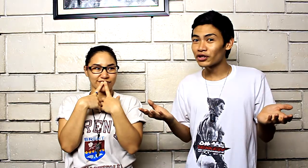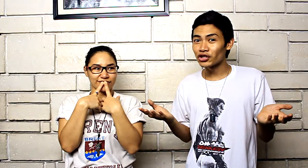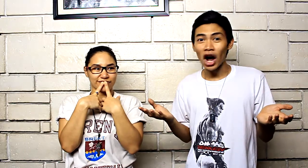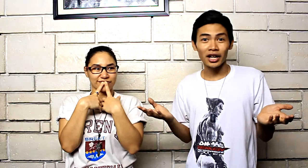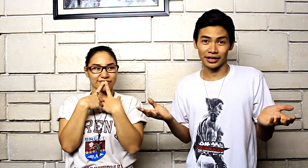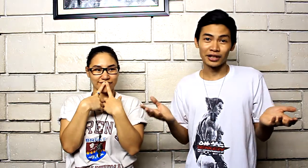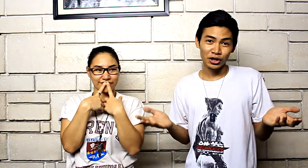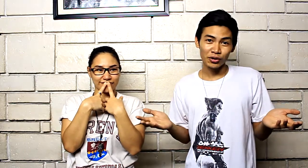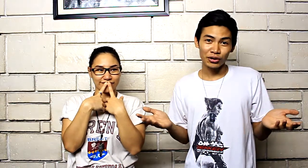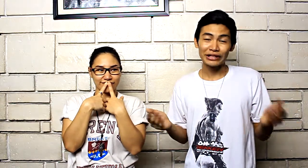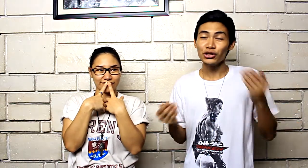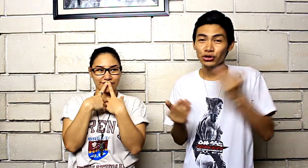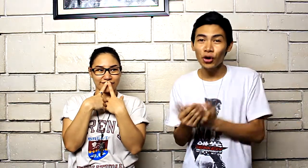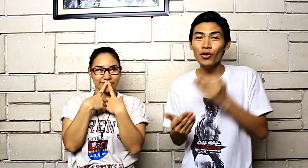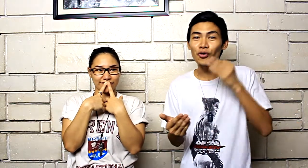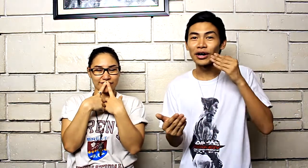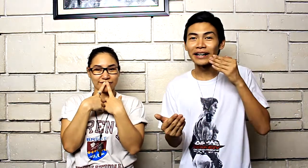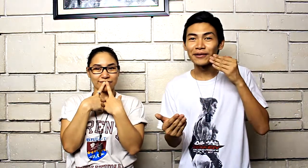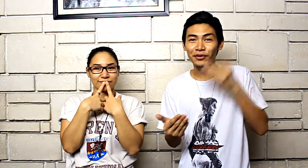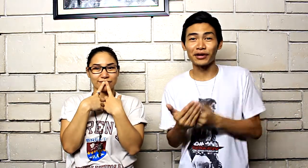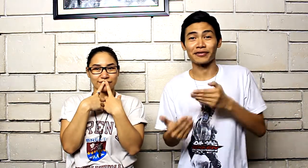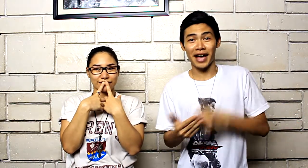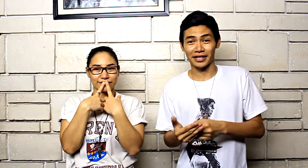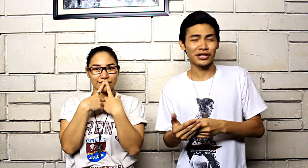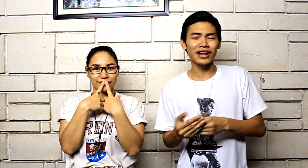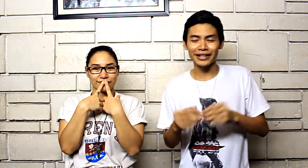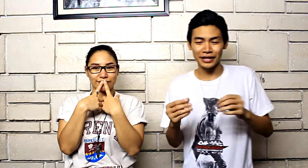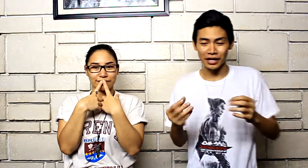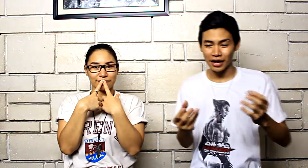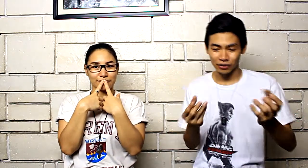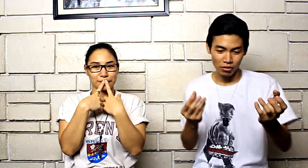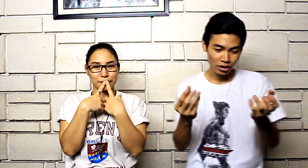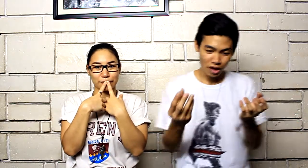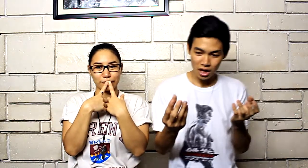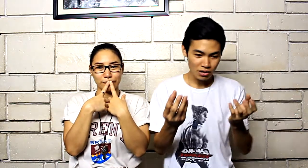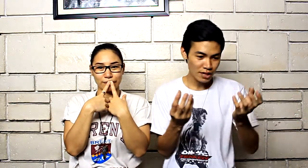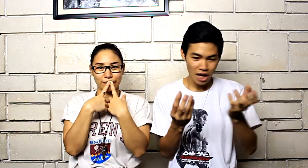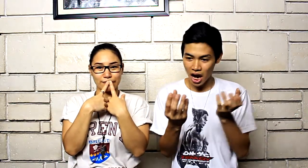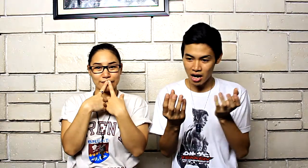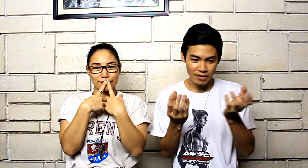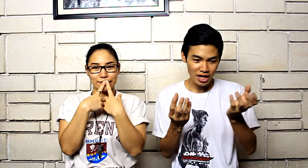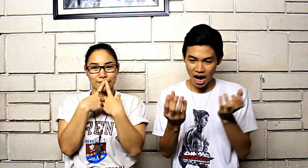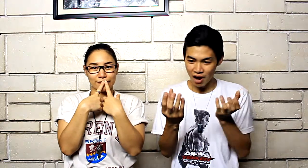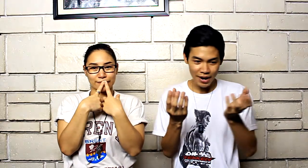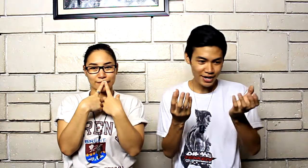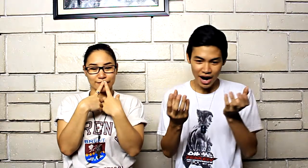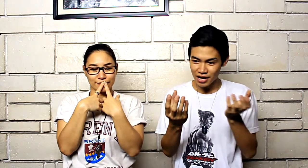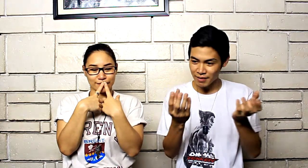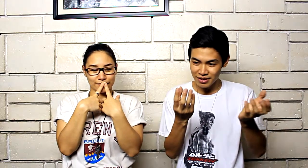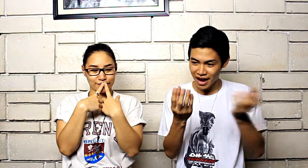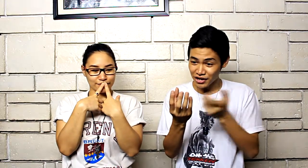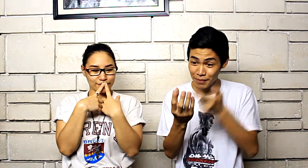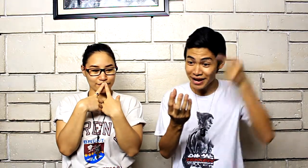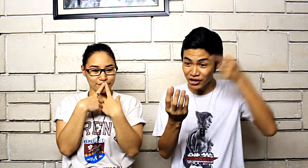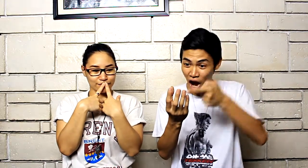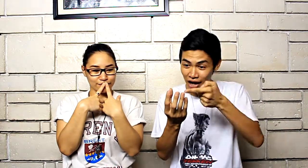chocolate? you know? you know for a fact you're not gonna guess oh it's A or B A or B oh my god it smells like shit but it's chocolate